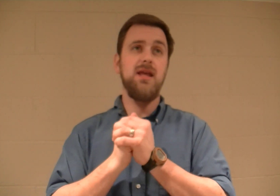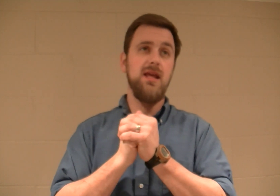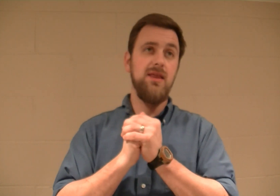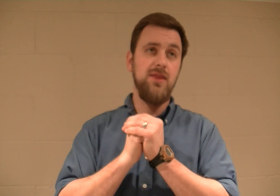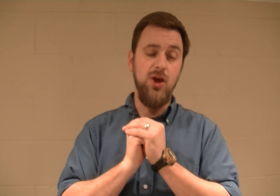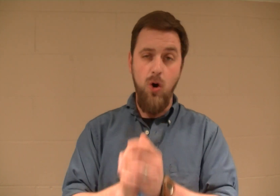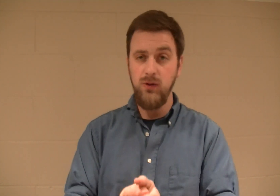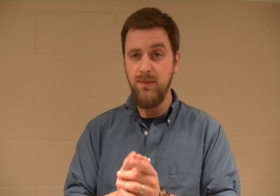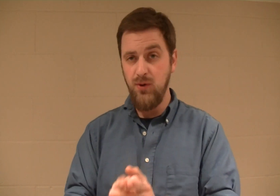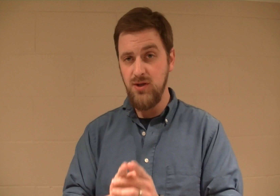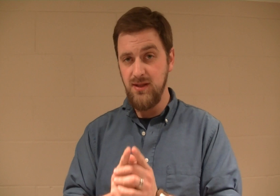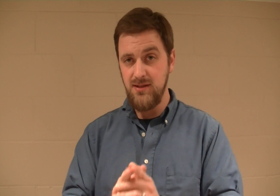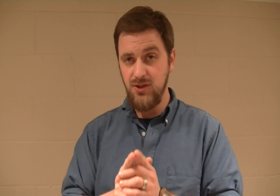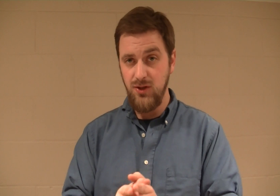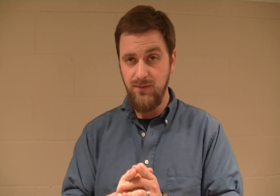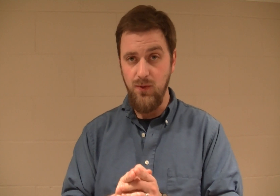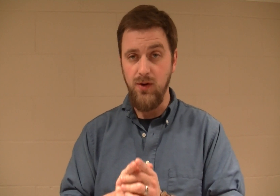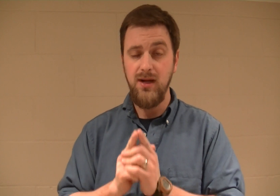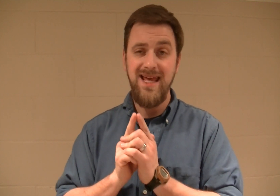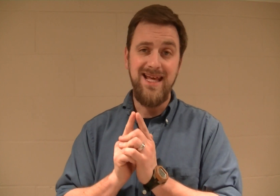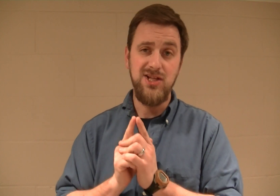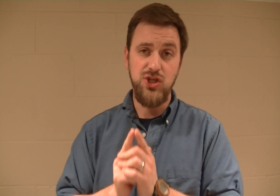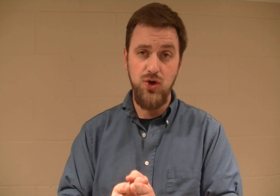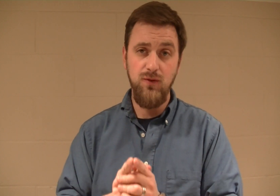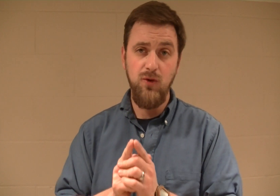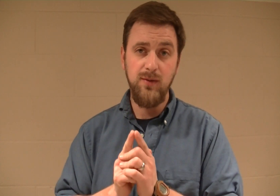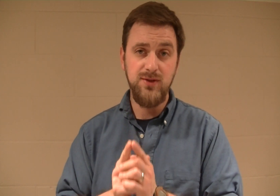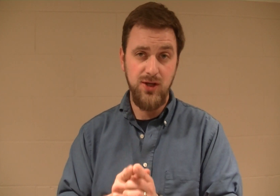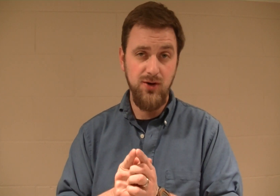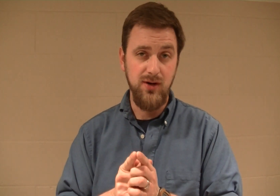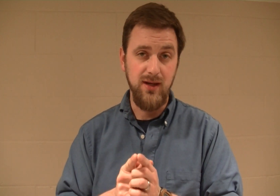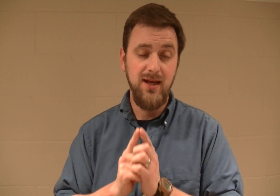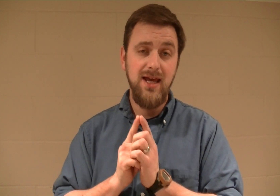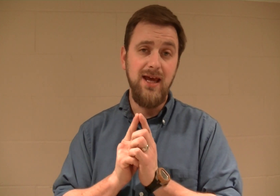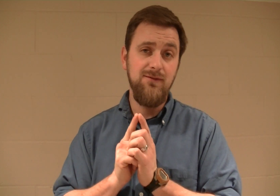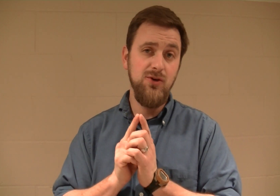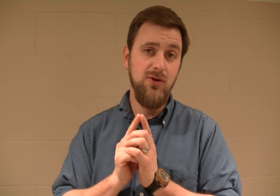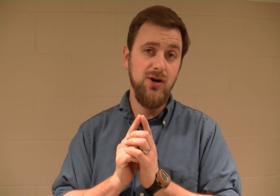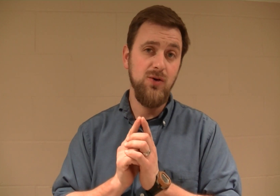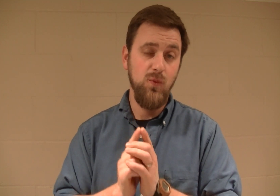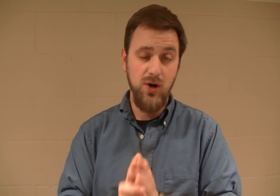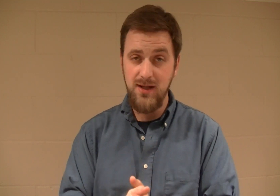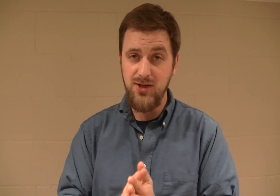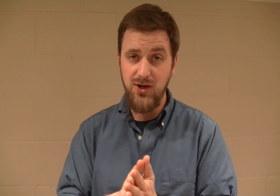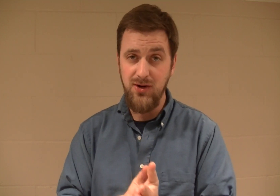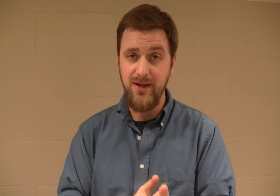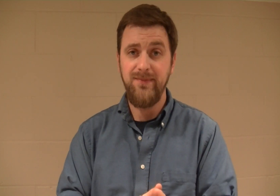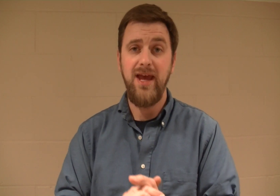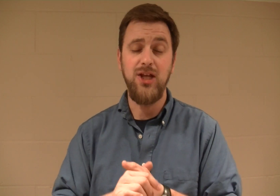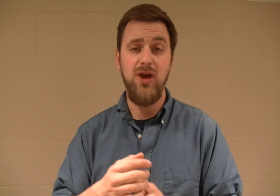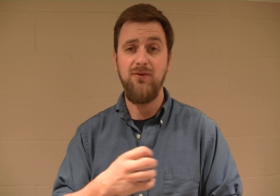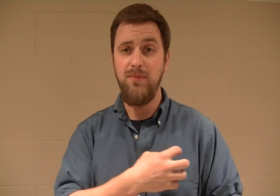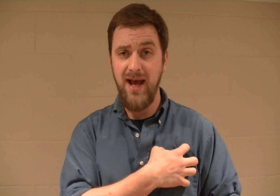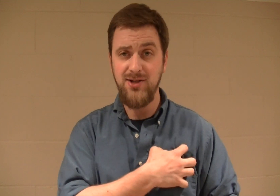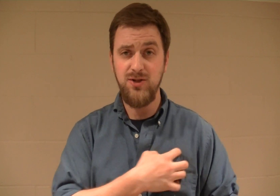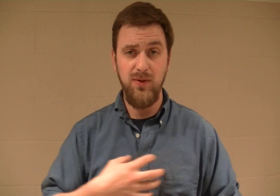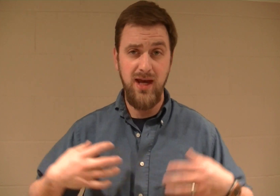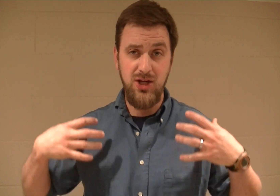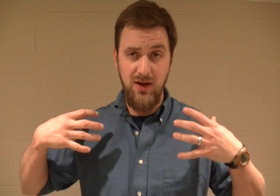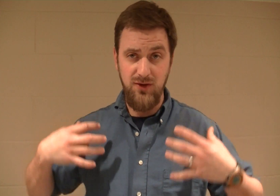The only person this is good for is uniform security. If you are working security, and you have a badge displayed, and you have a